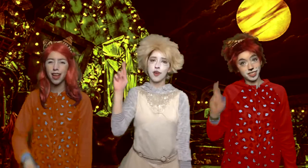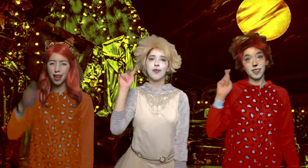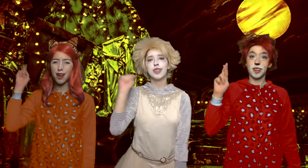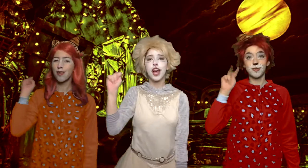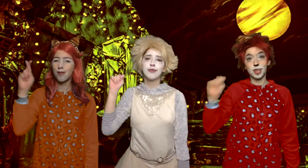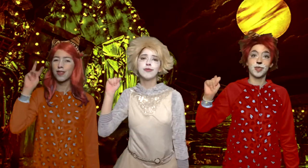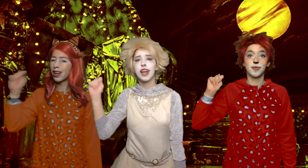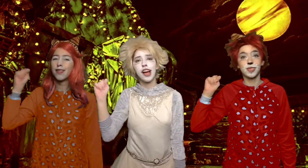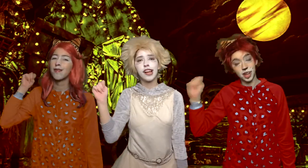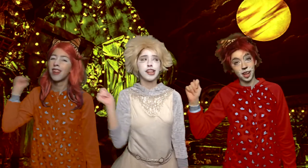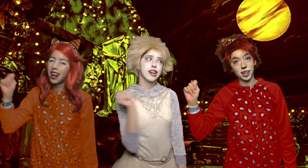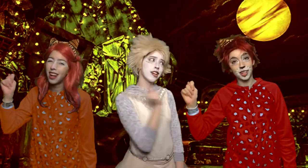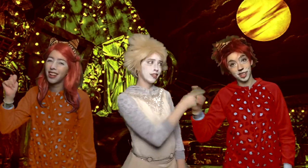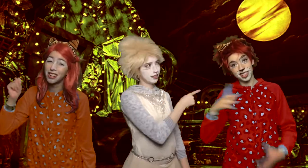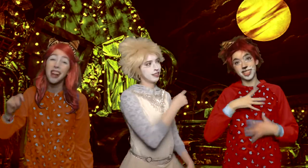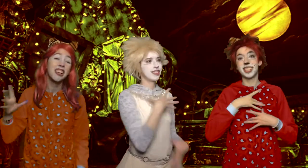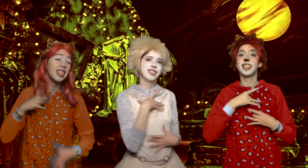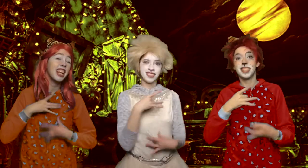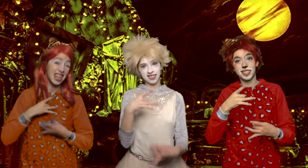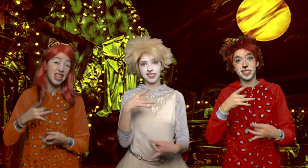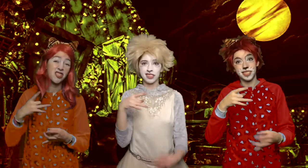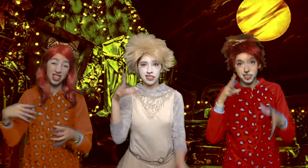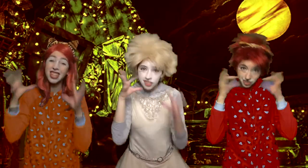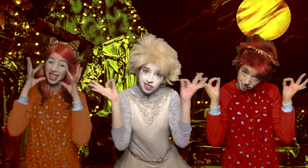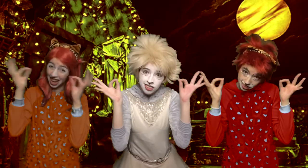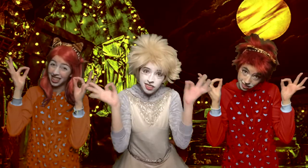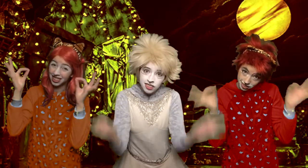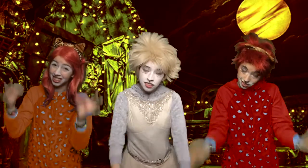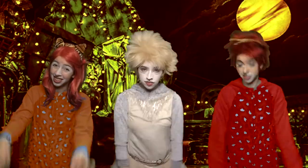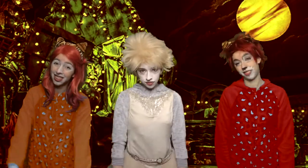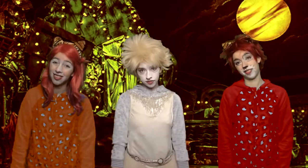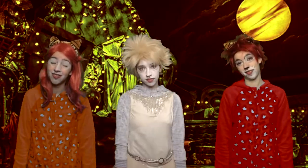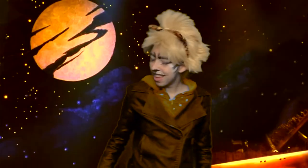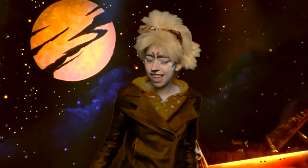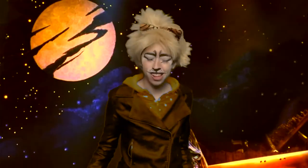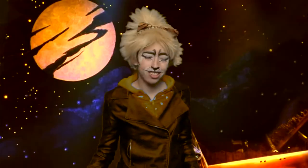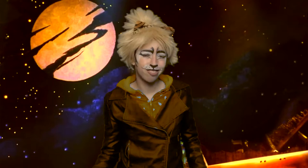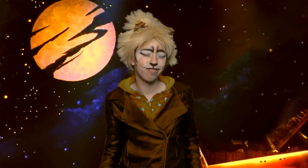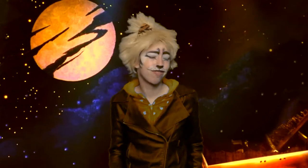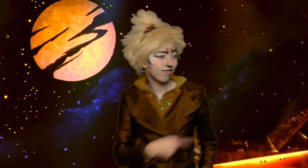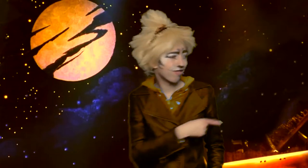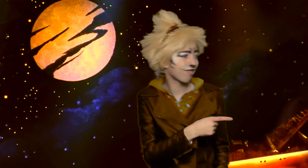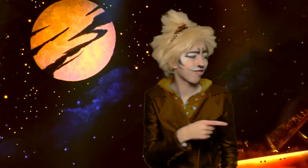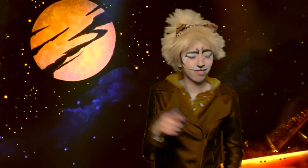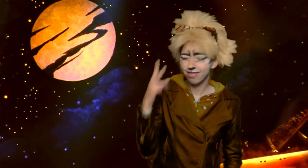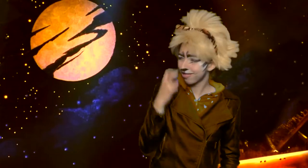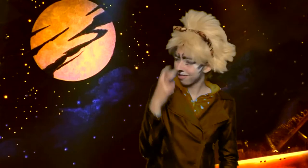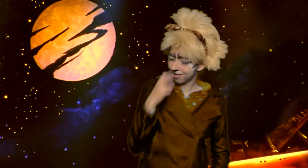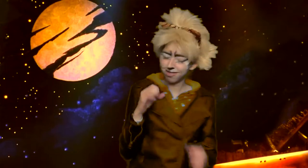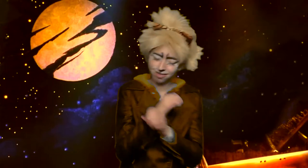But Rum Tum Tugger needs a curious cat And there isn't any use for you to doubt it